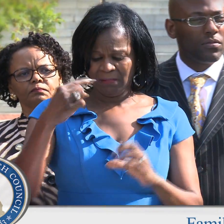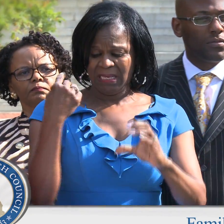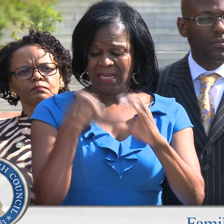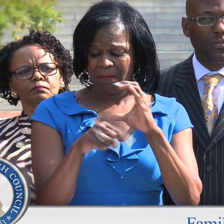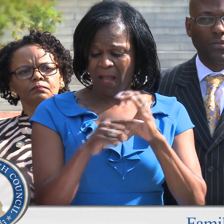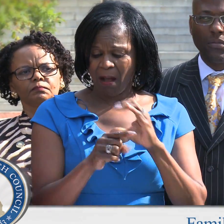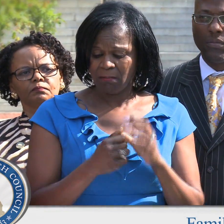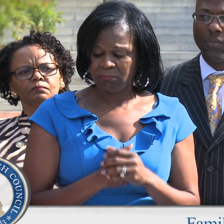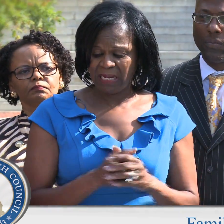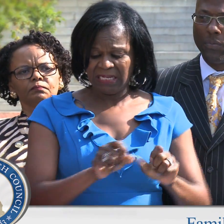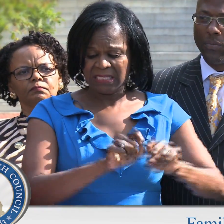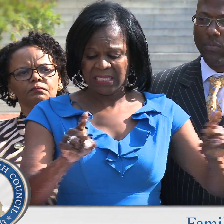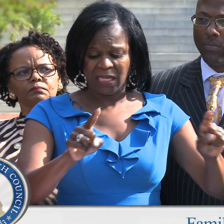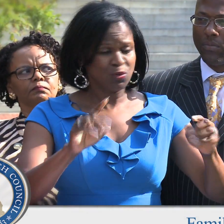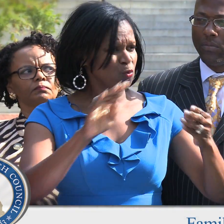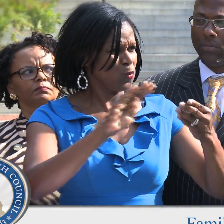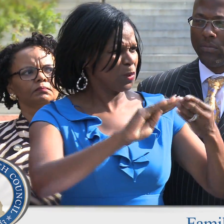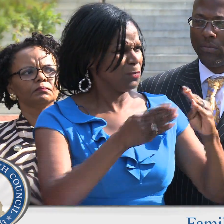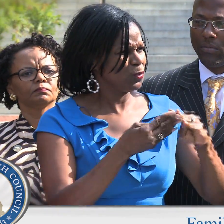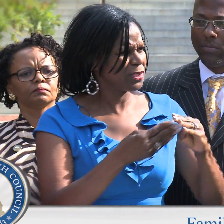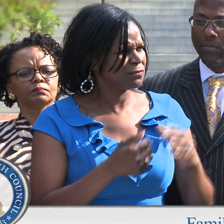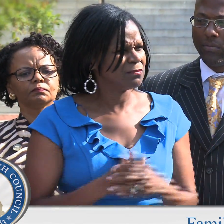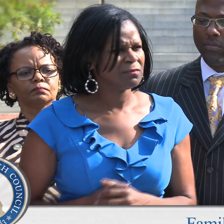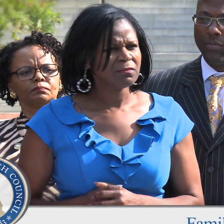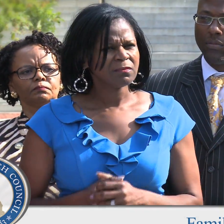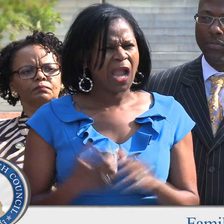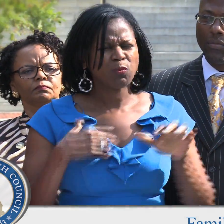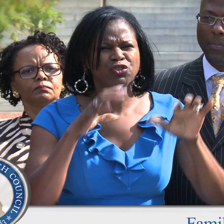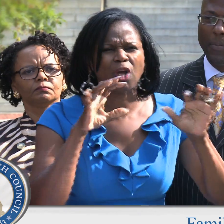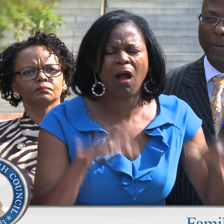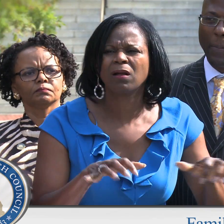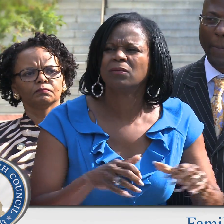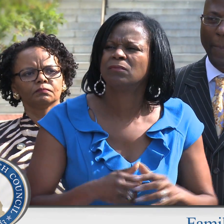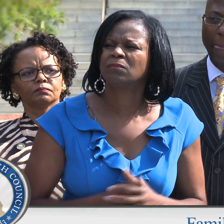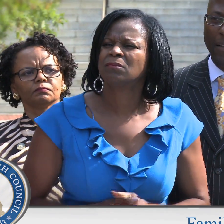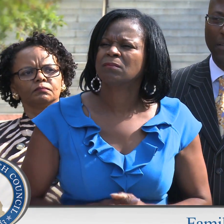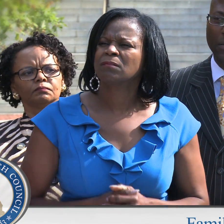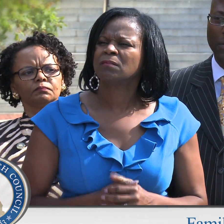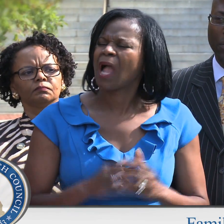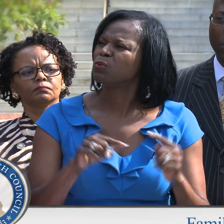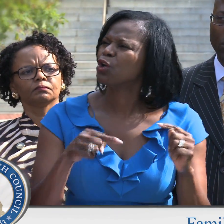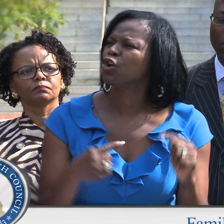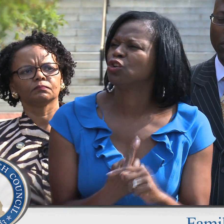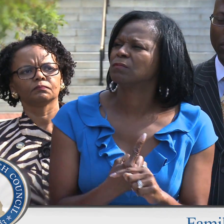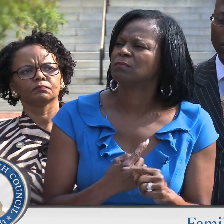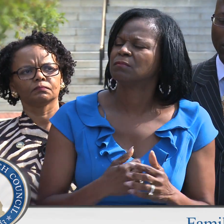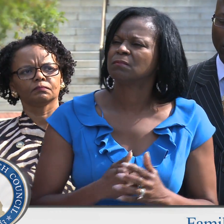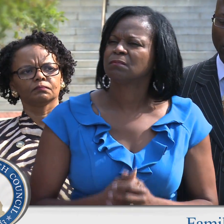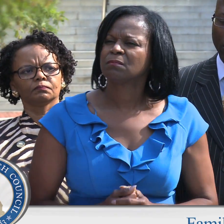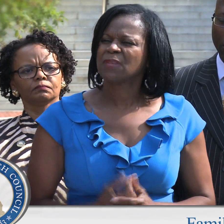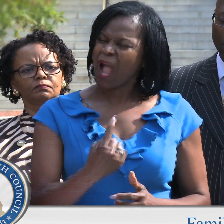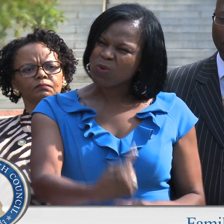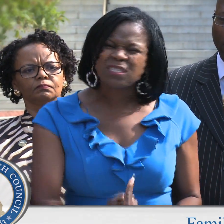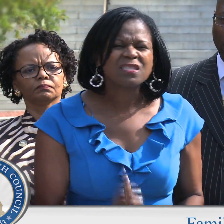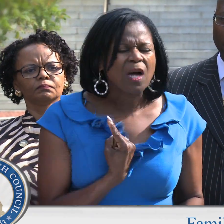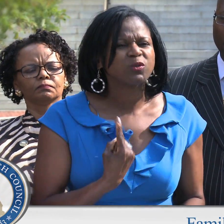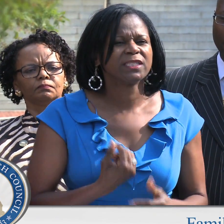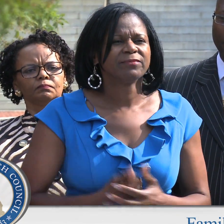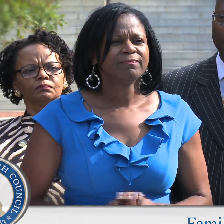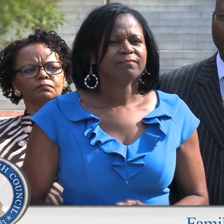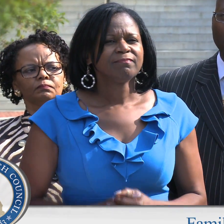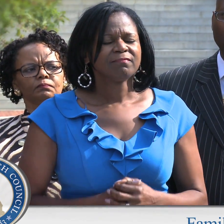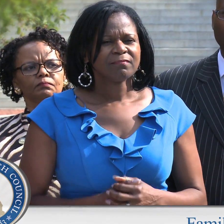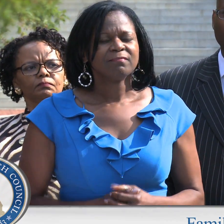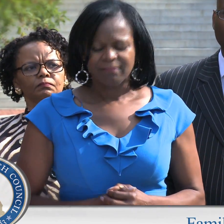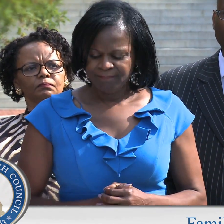When I read President Hurwitz's email that he sent to the entire campus community, I couldn't believe